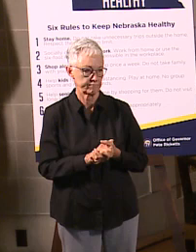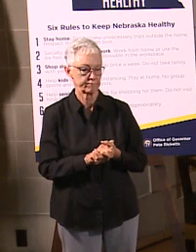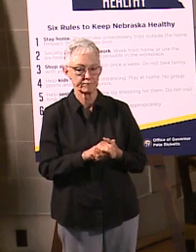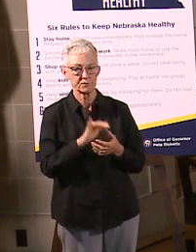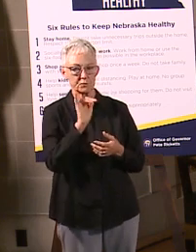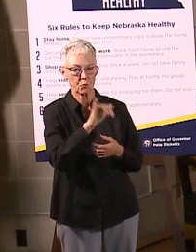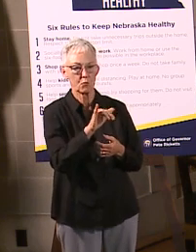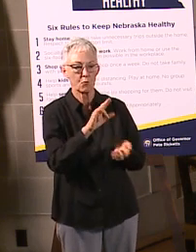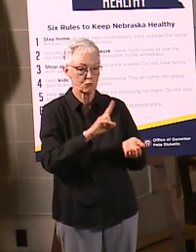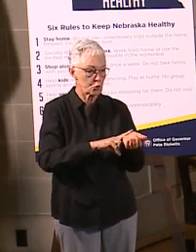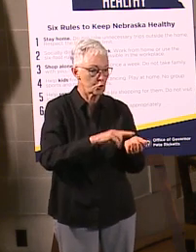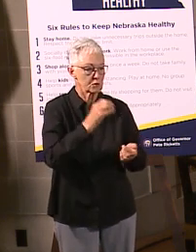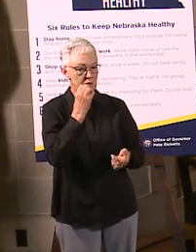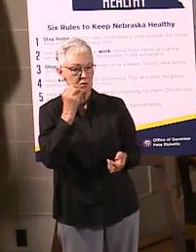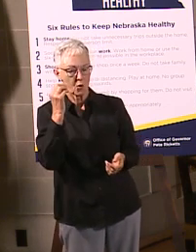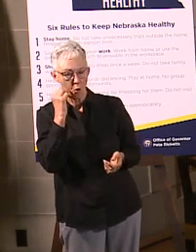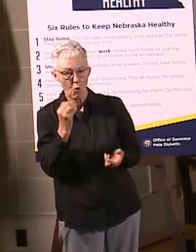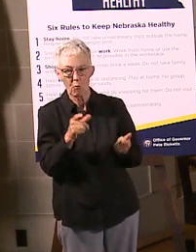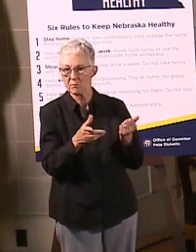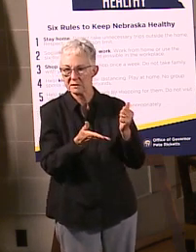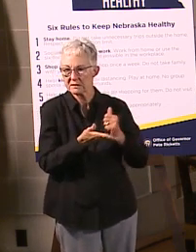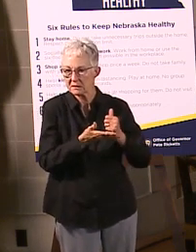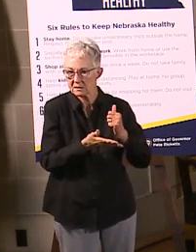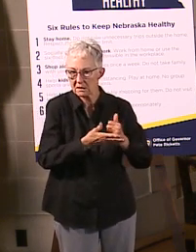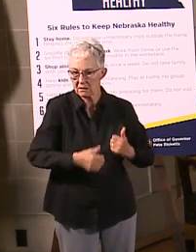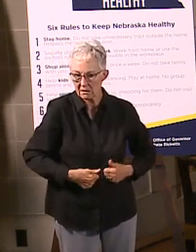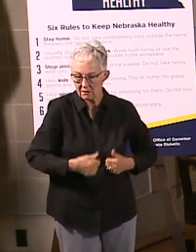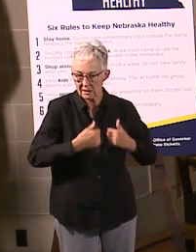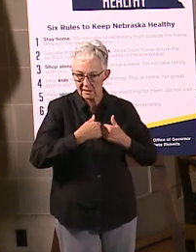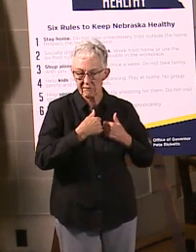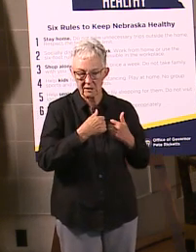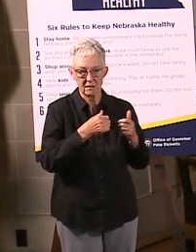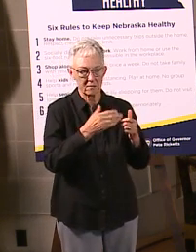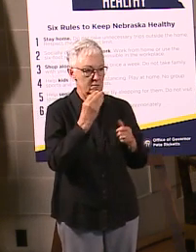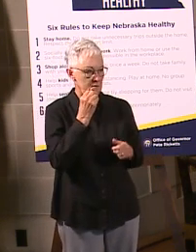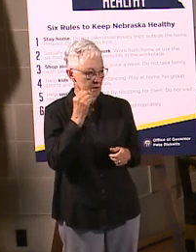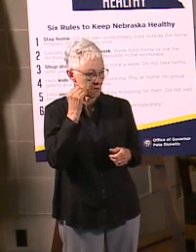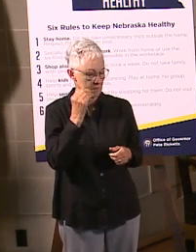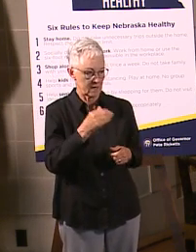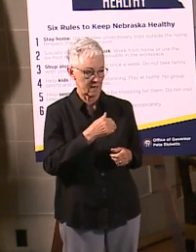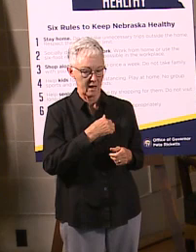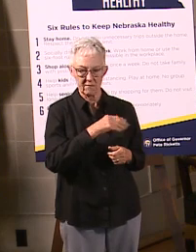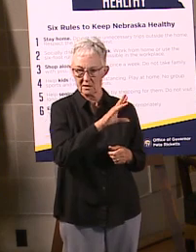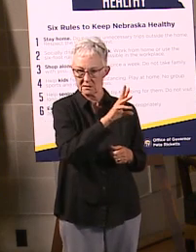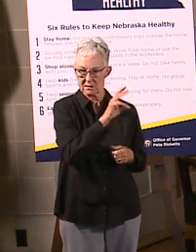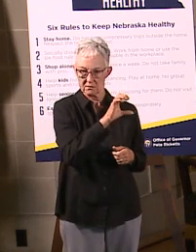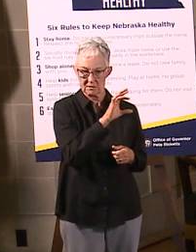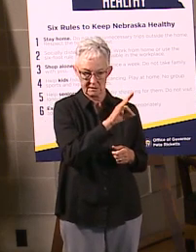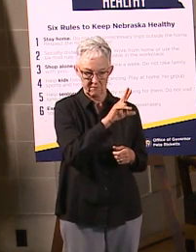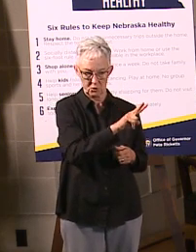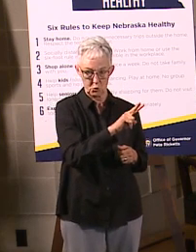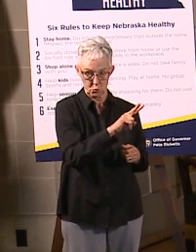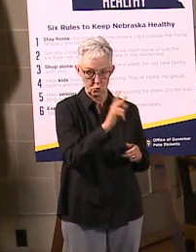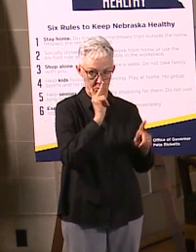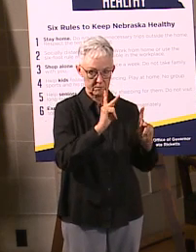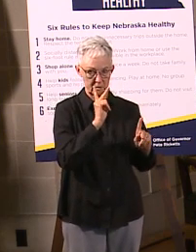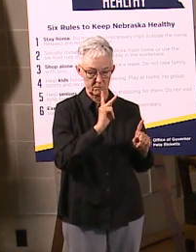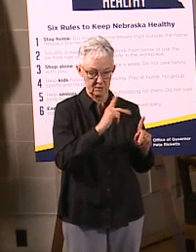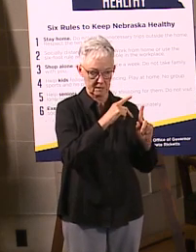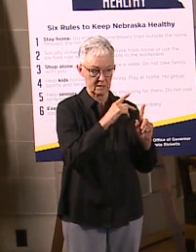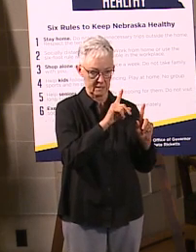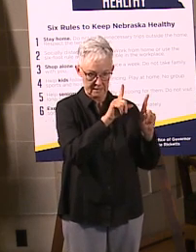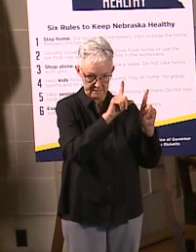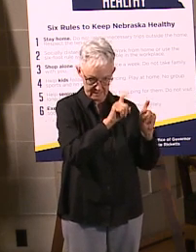those long-term care facilities, we have 267 residents that have tested positive. We have